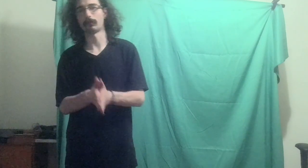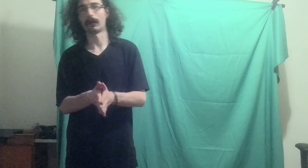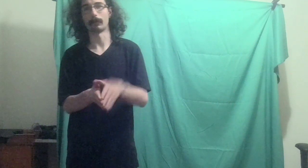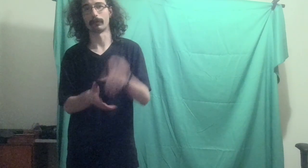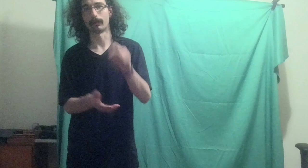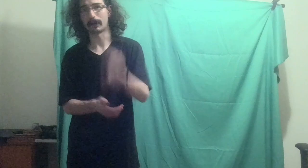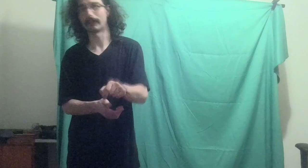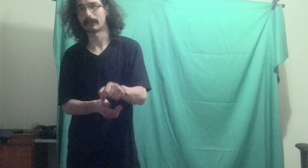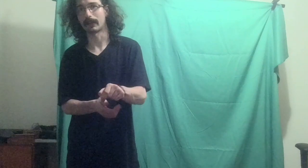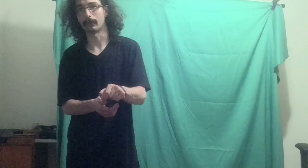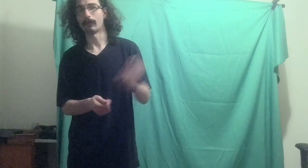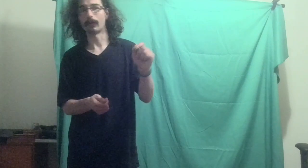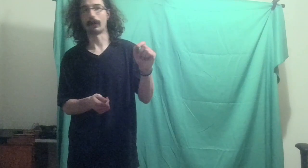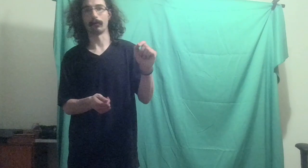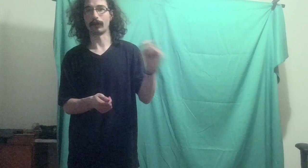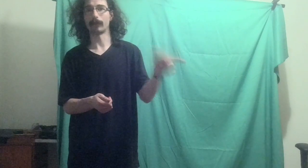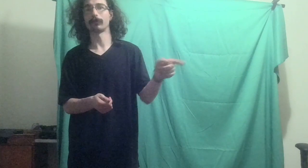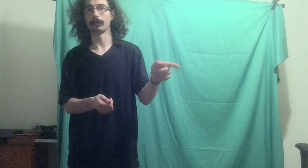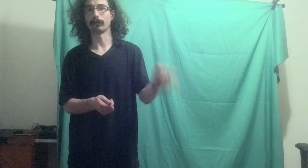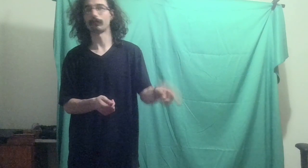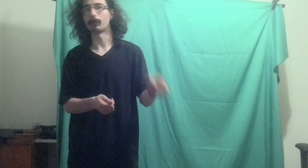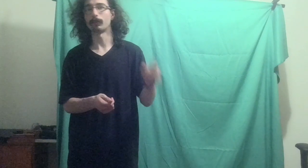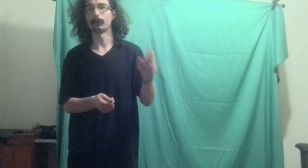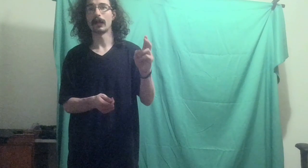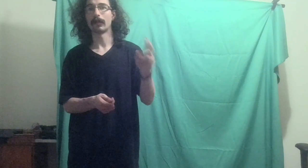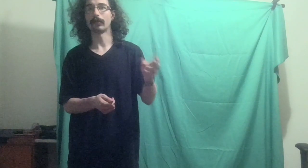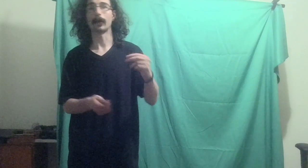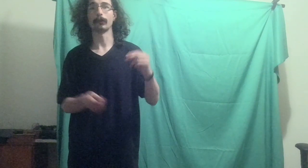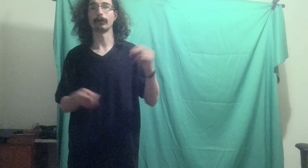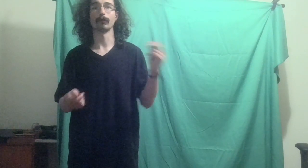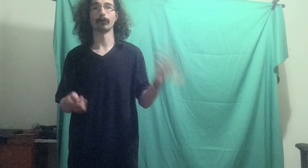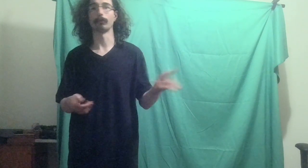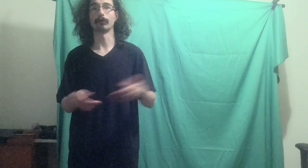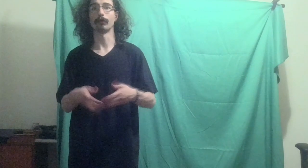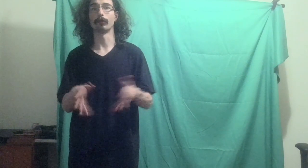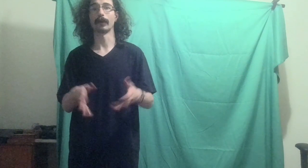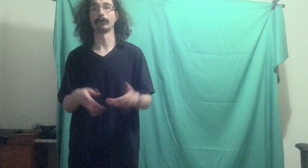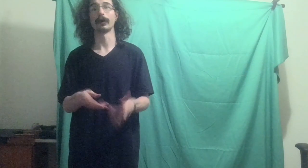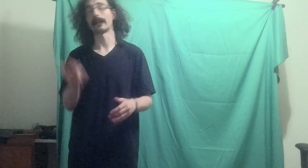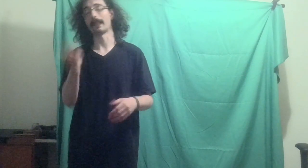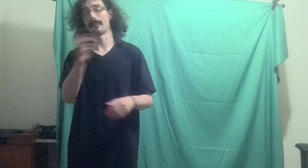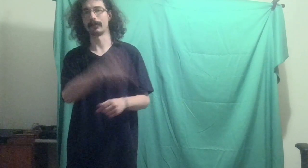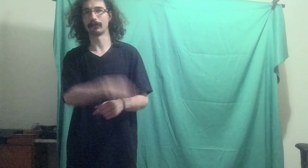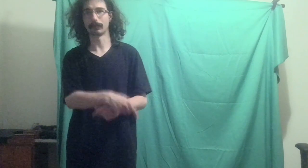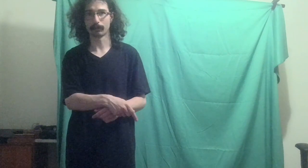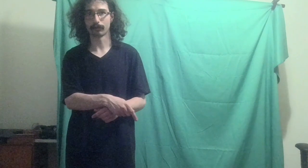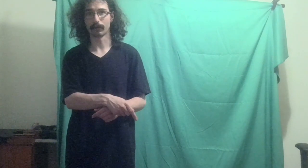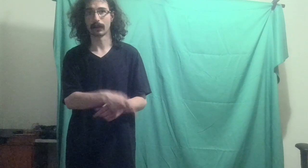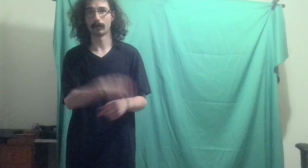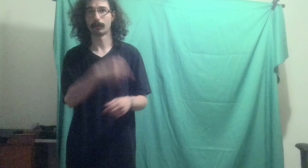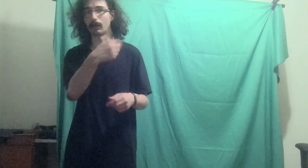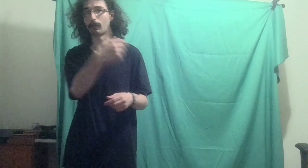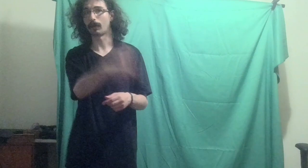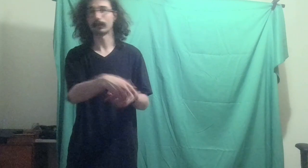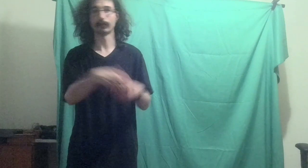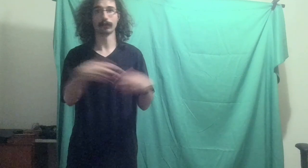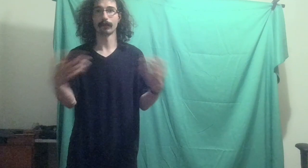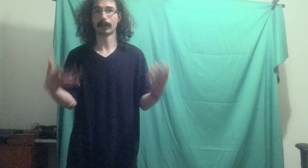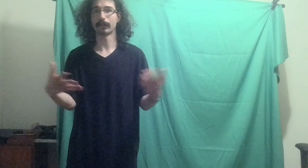right now and grab someone's phone, tablet, computer, or whatever and get them to subscribe and watch and all that stuff,